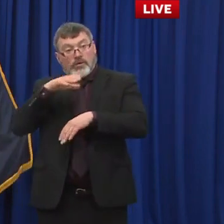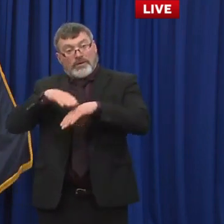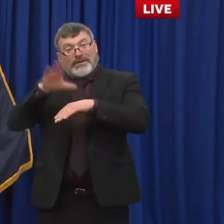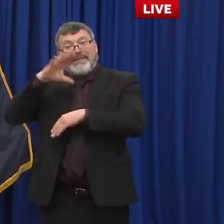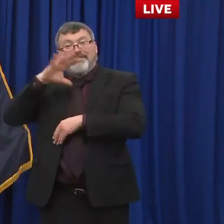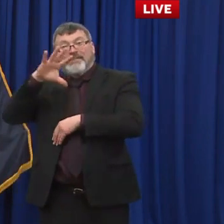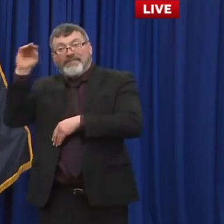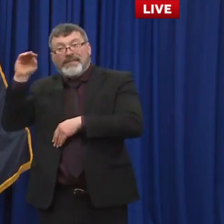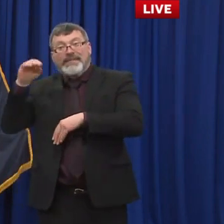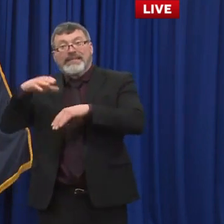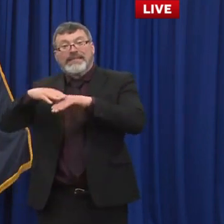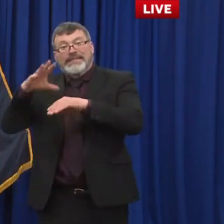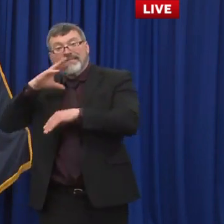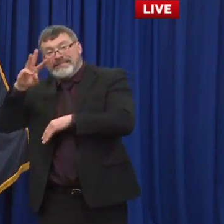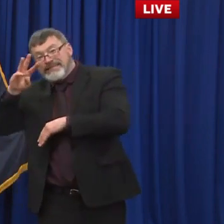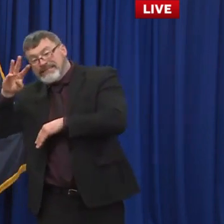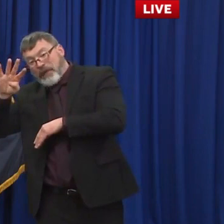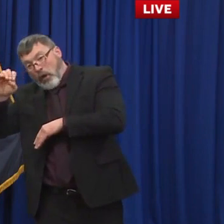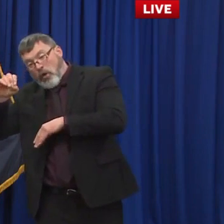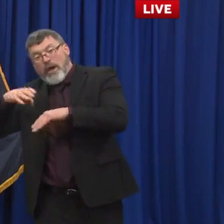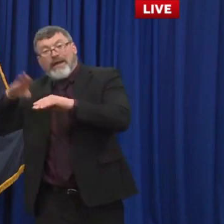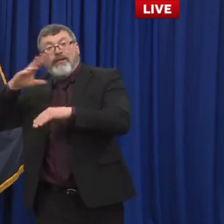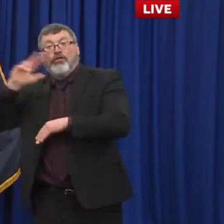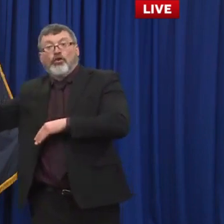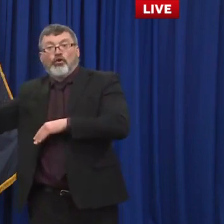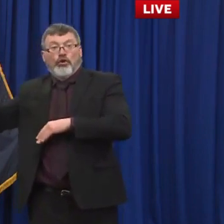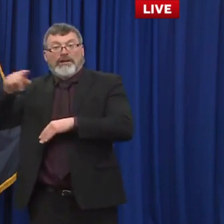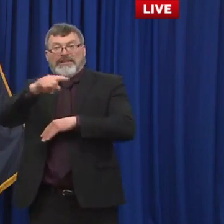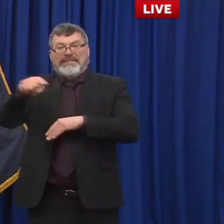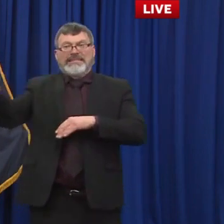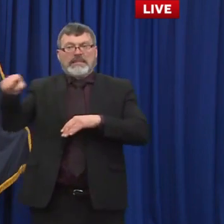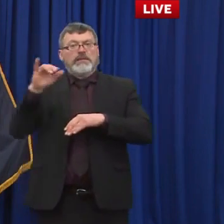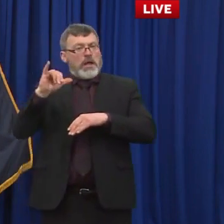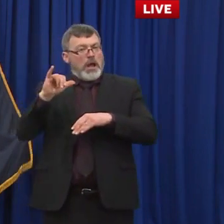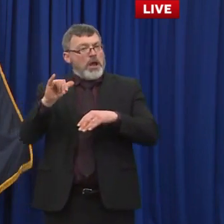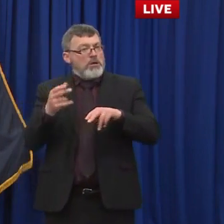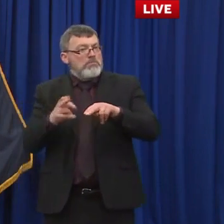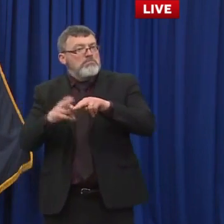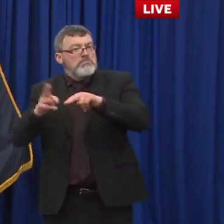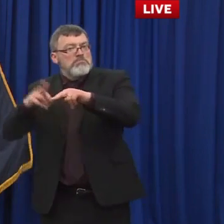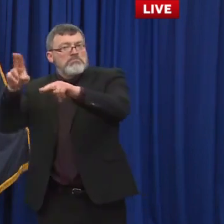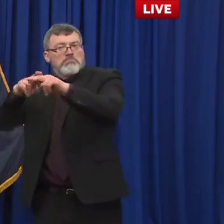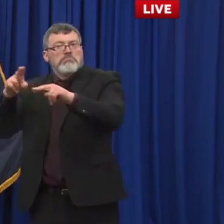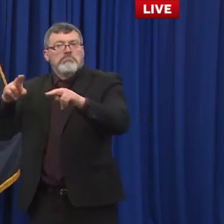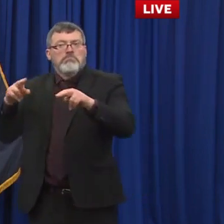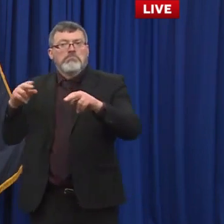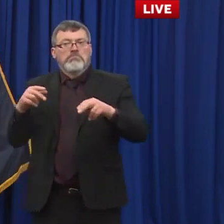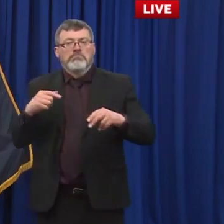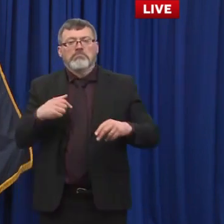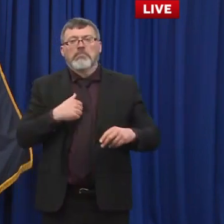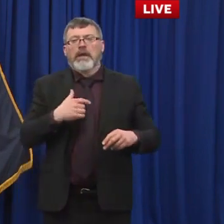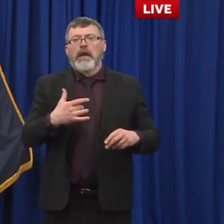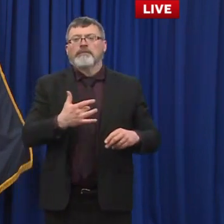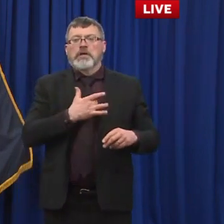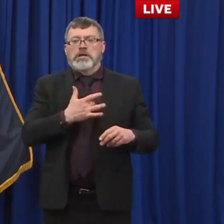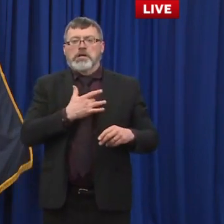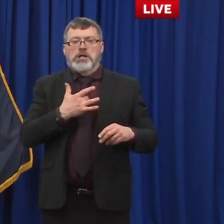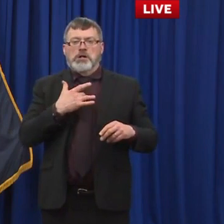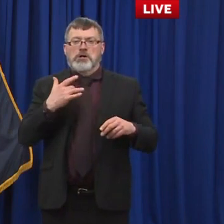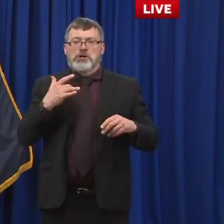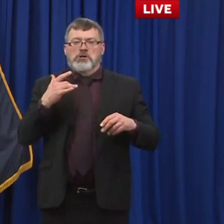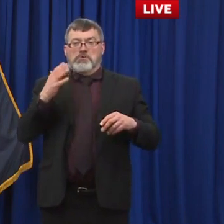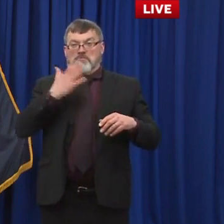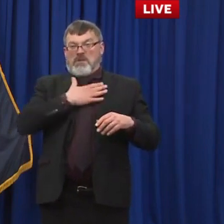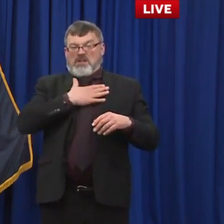is all about where we expected it to see, to be. And I think it'll keep increasing. I think our general sense is that even though